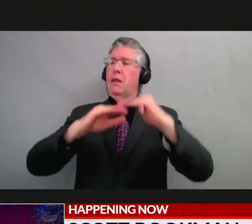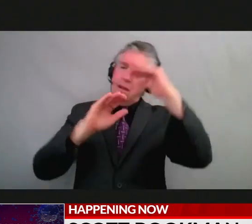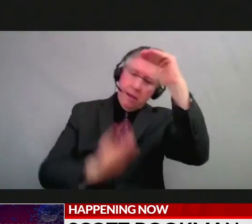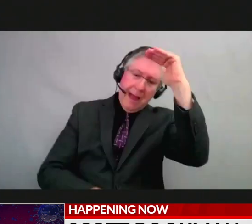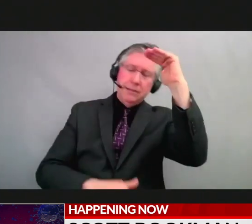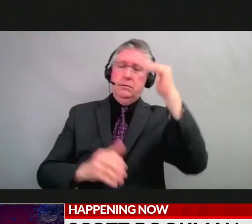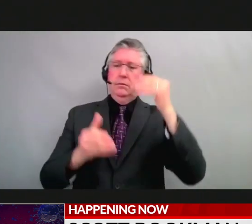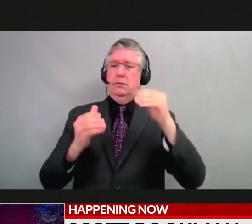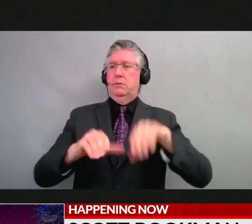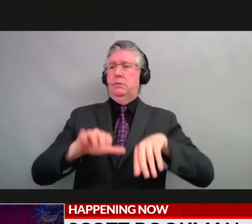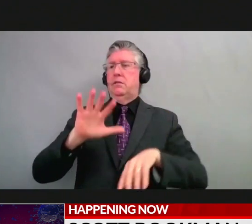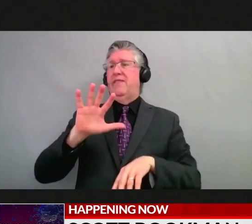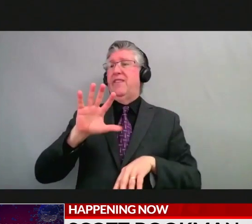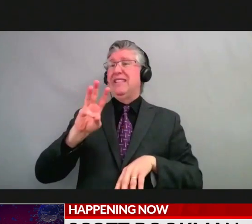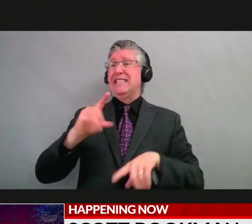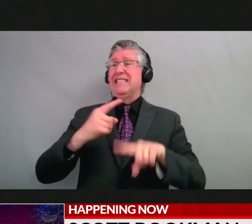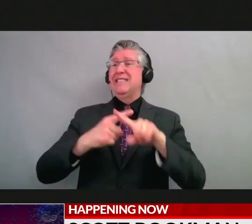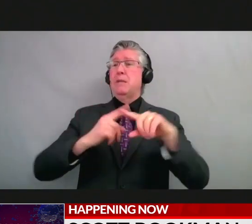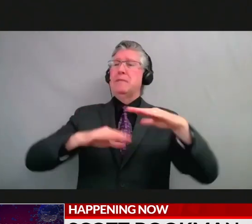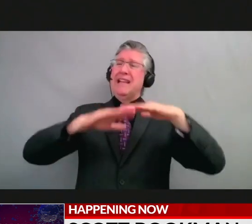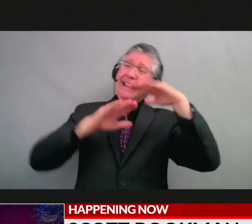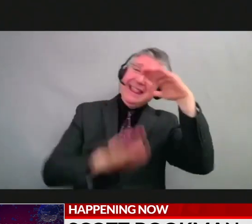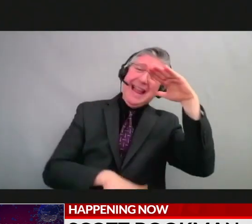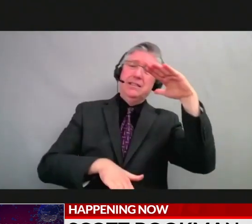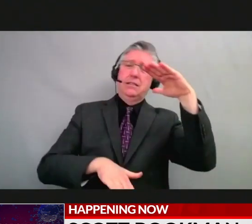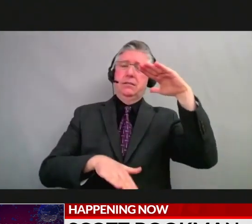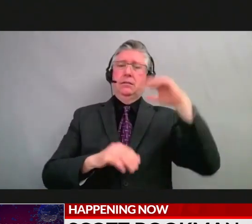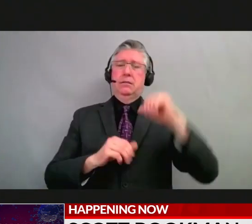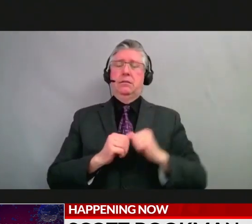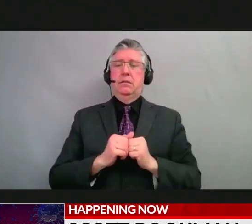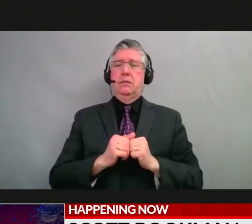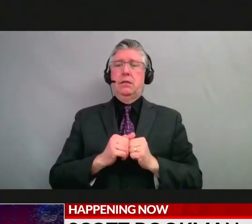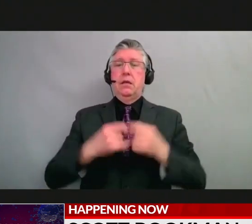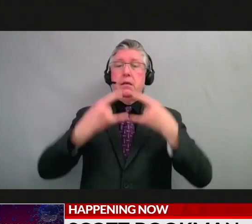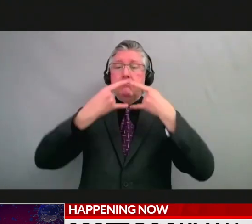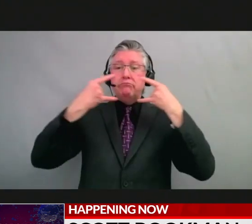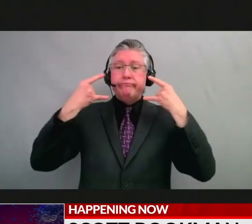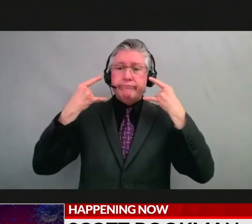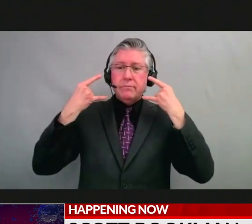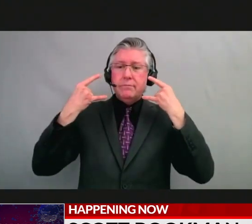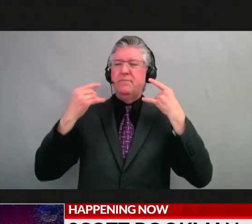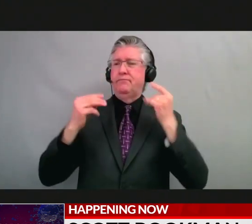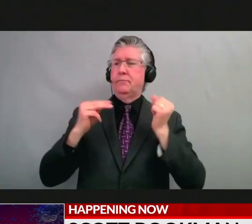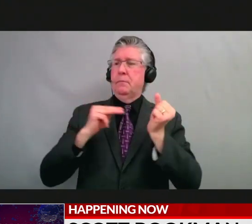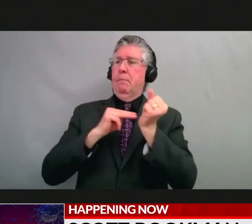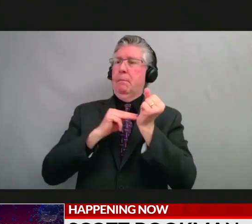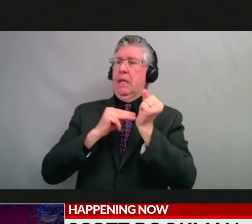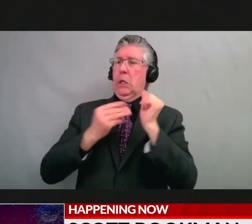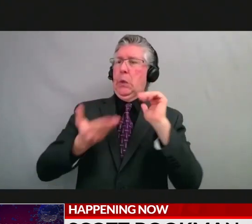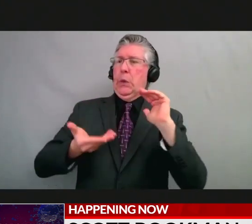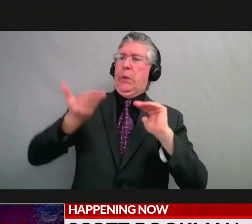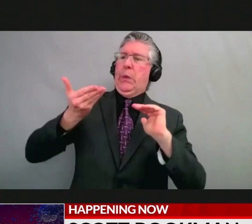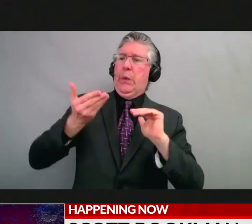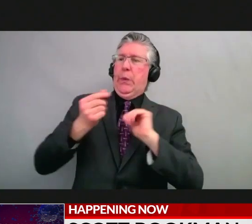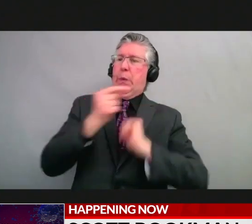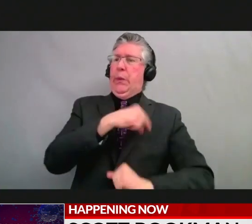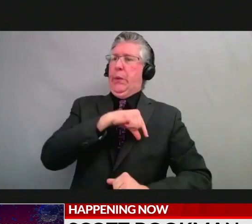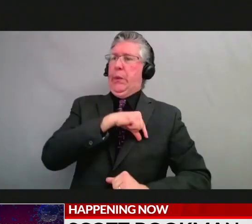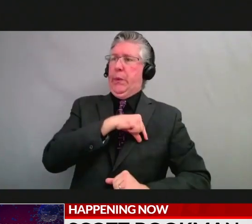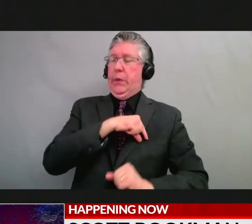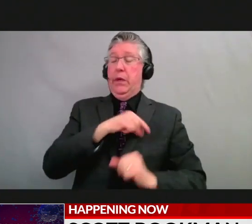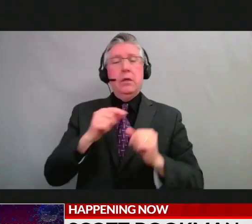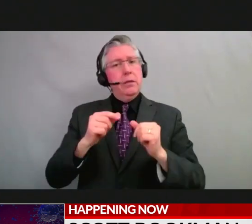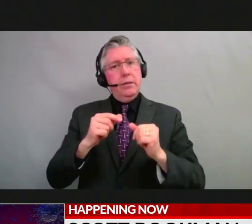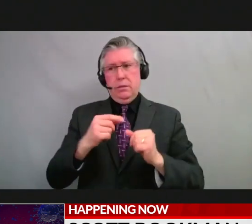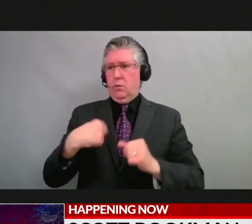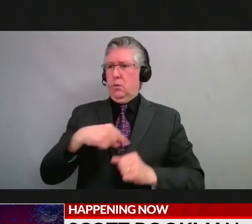importance of medical grade masking. And we also know that it is important to move with the